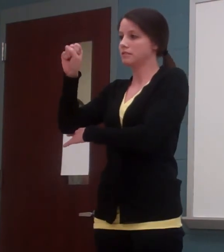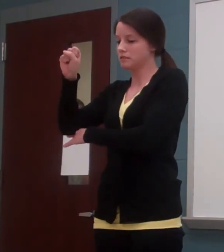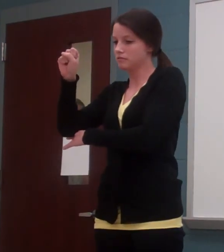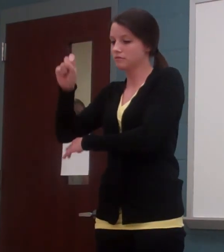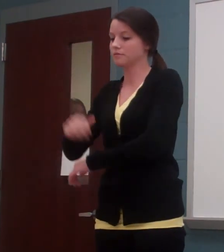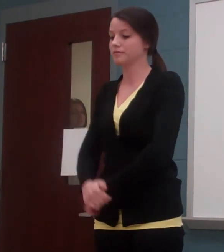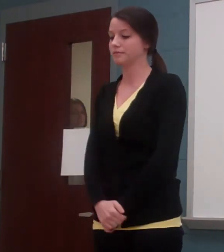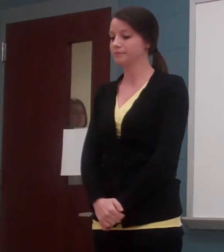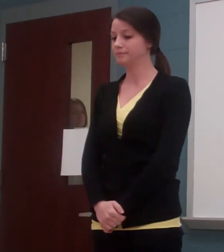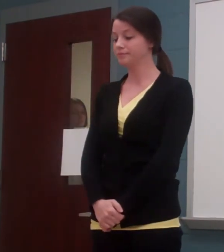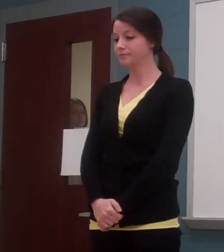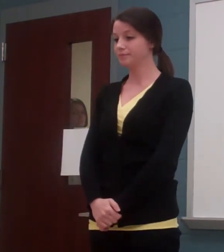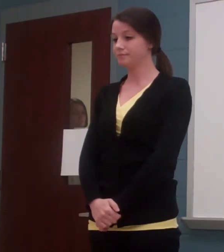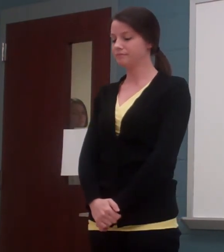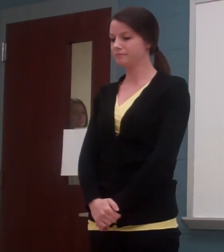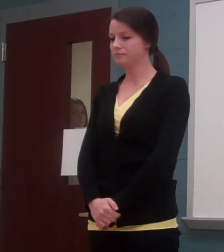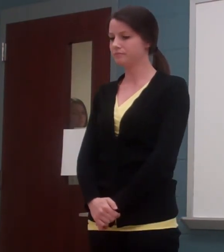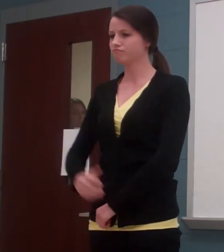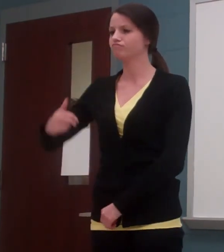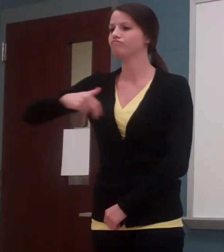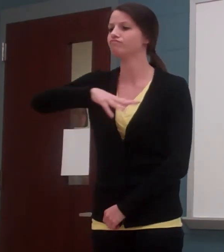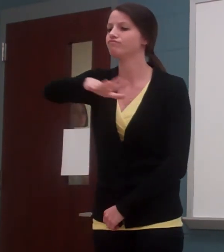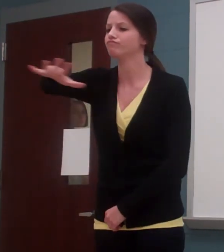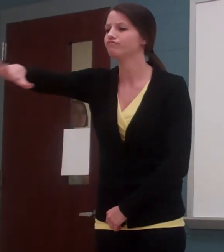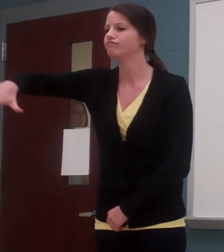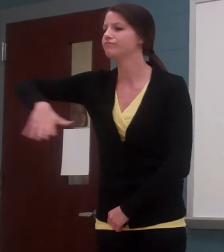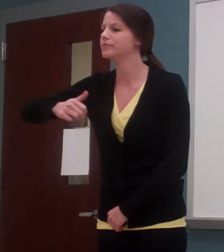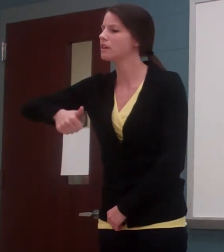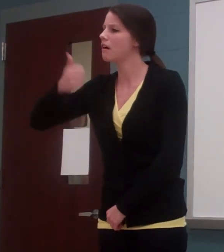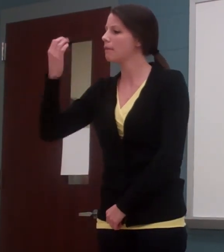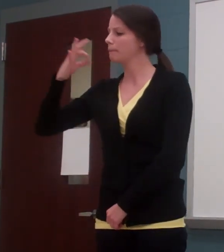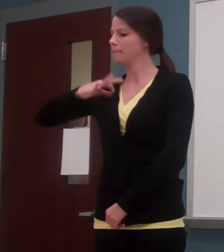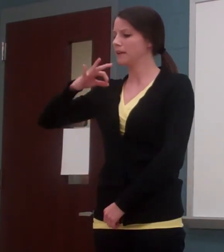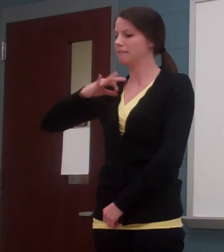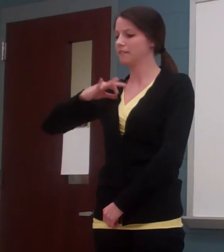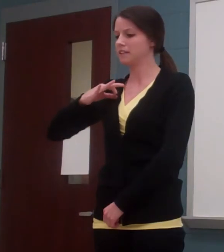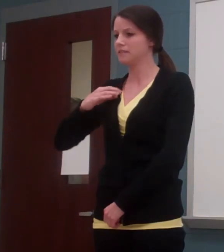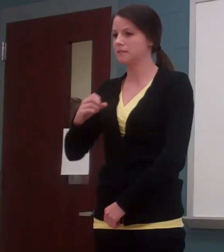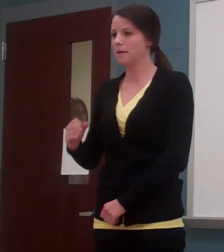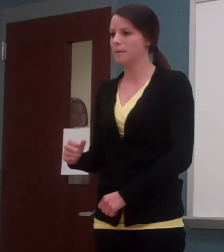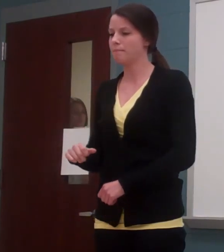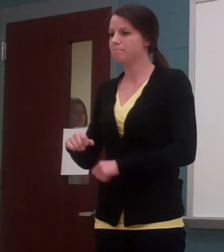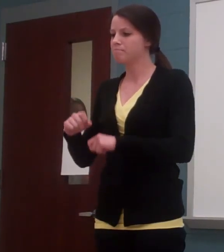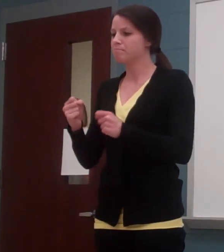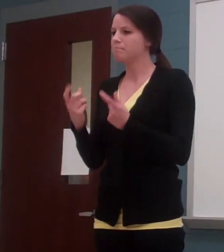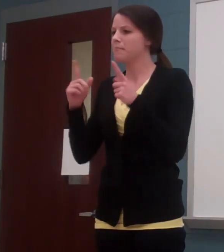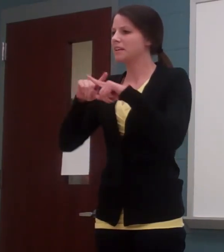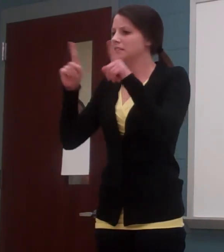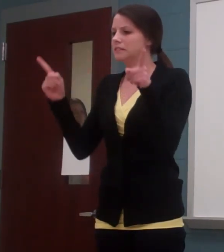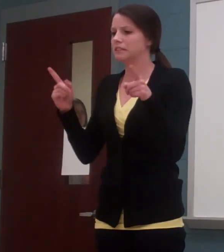The clearing has other benefits. It's the only place where the forest elephants can gather in such numbers.